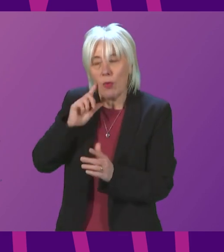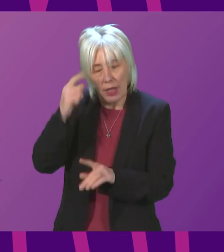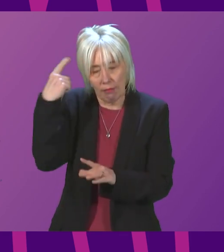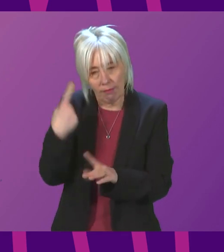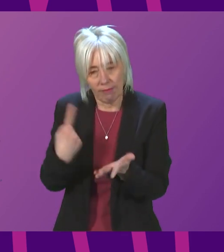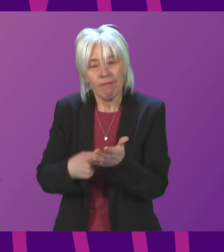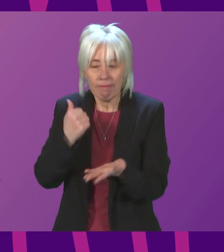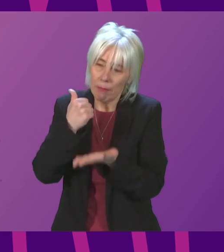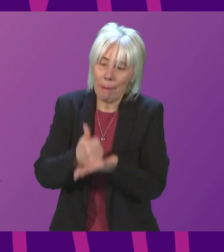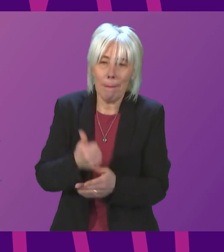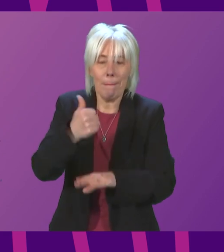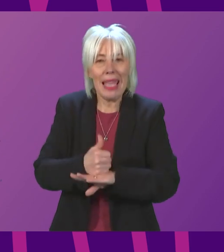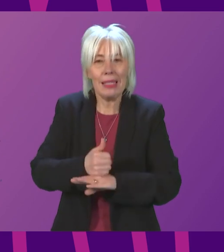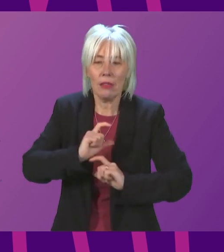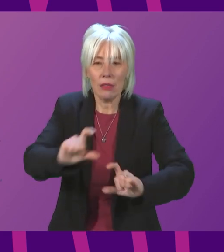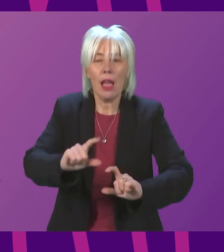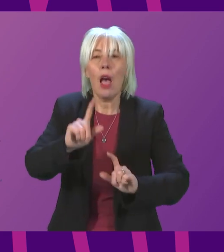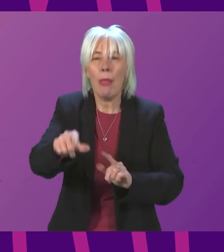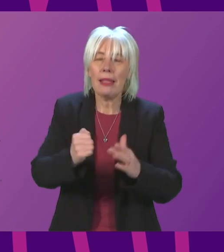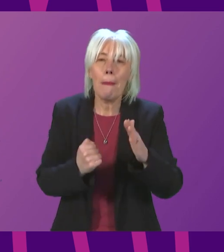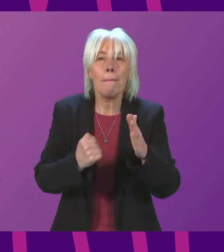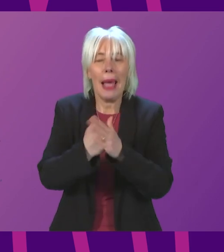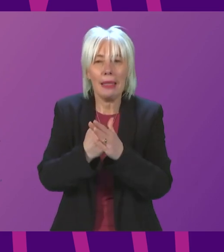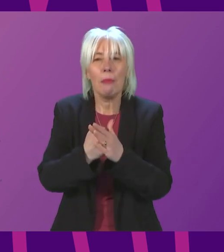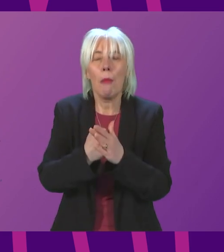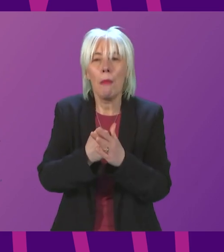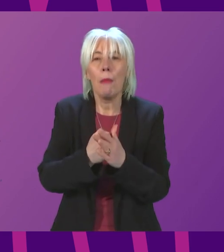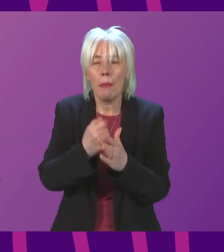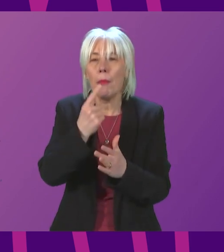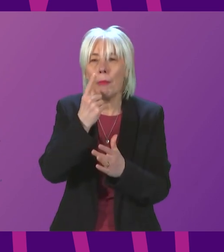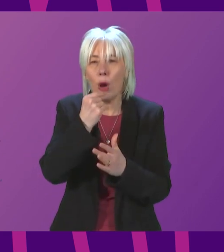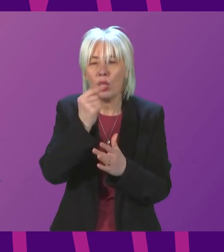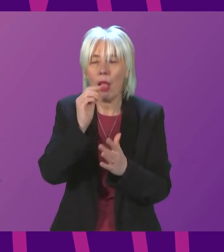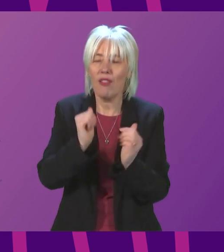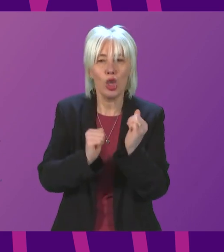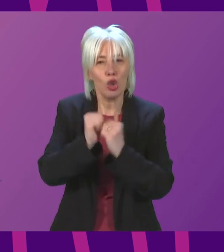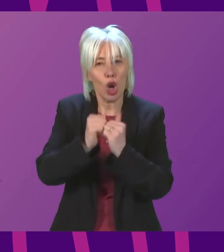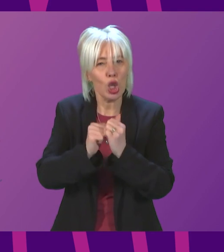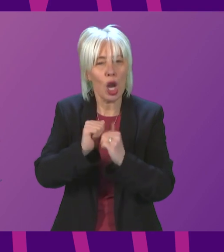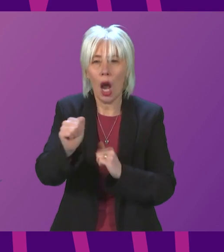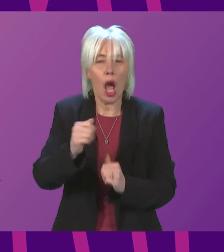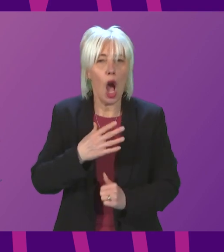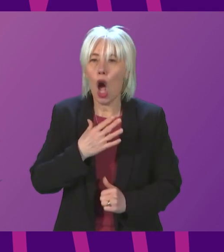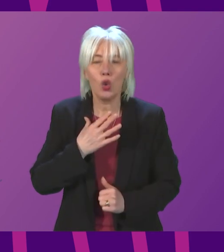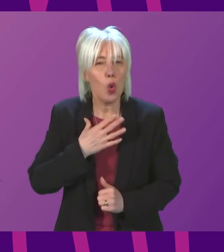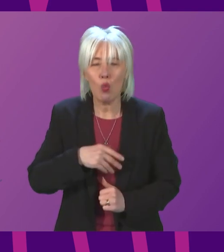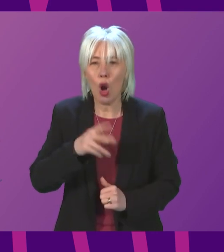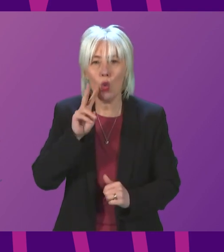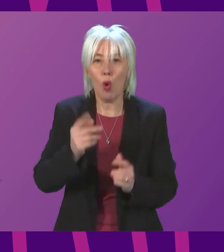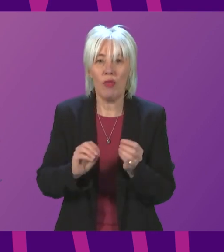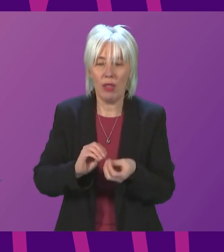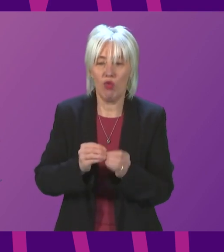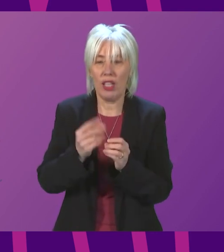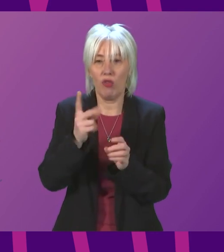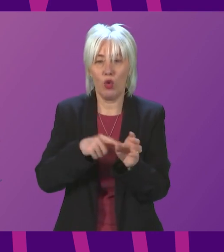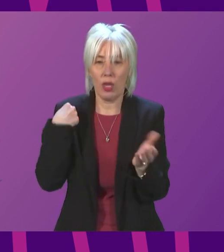I can give is that that will be the maximum possible testing capacity and infrastructure. I don't want to see what we have created over the past two